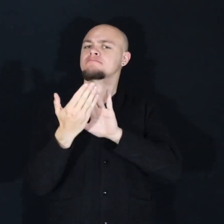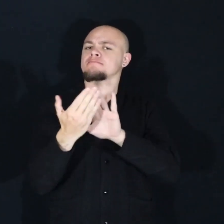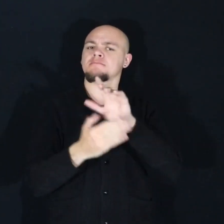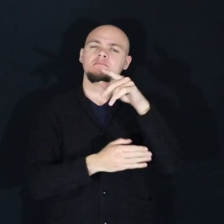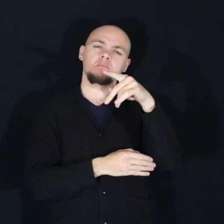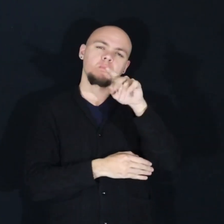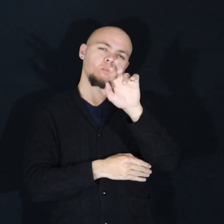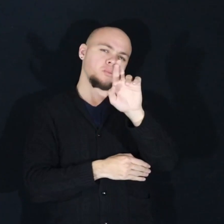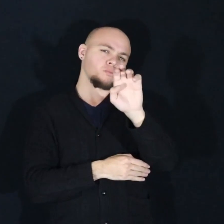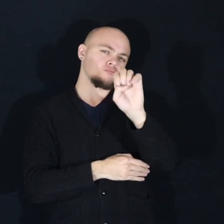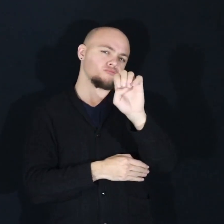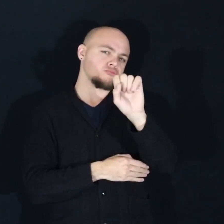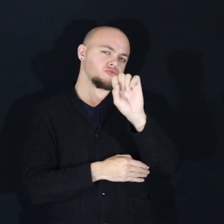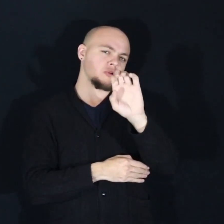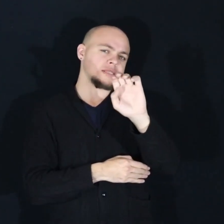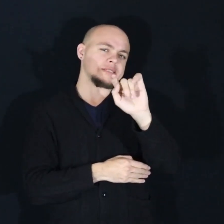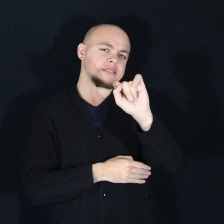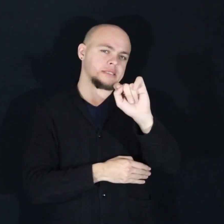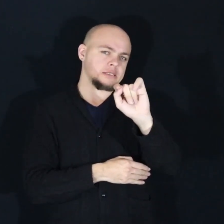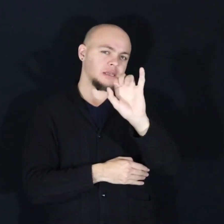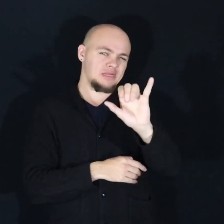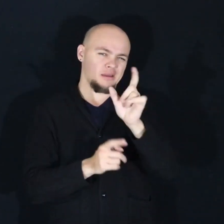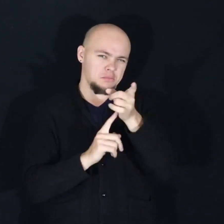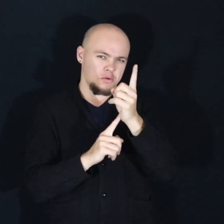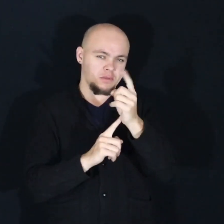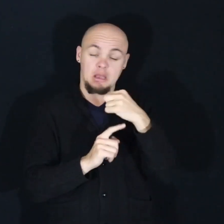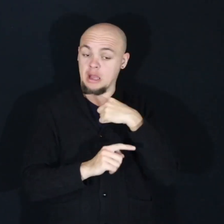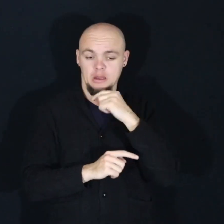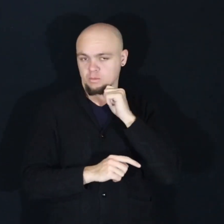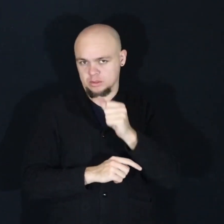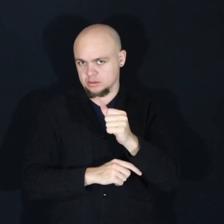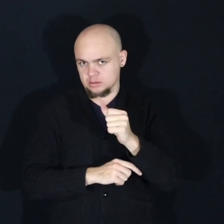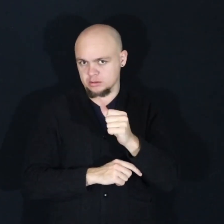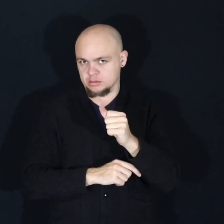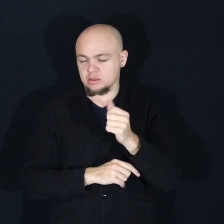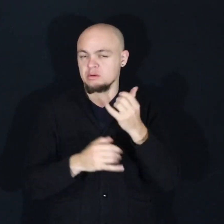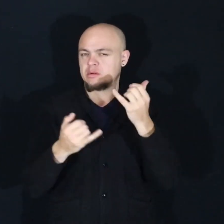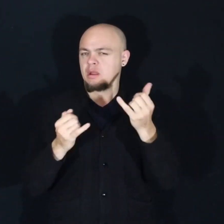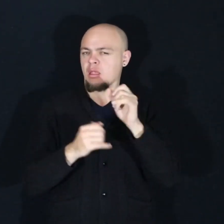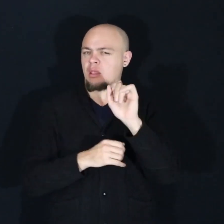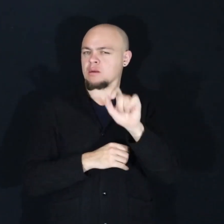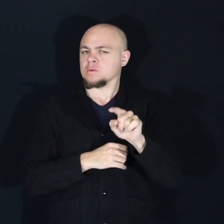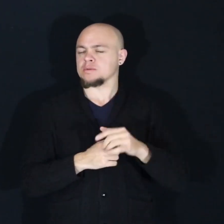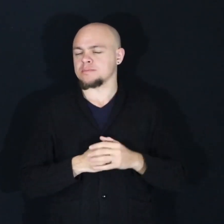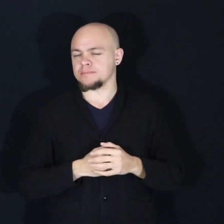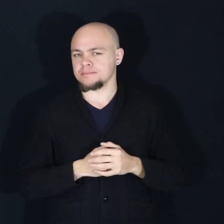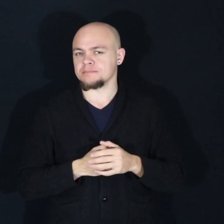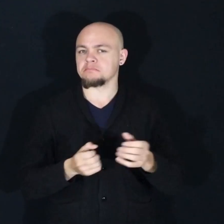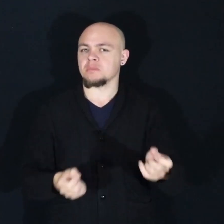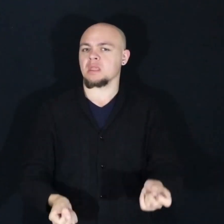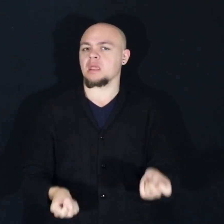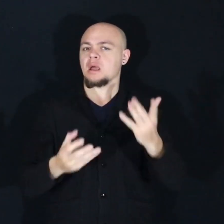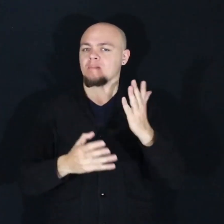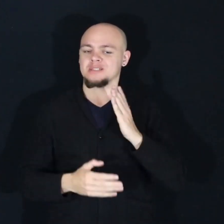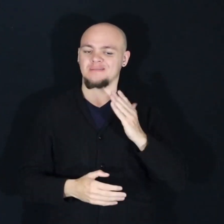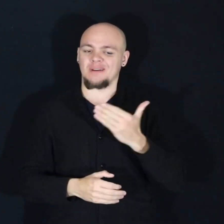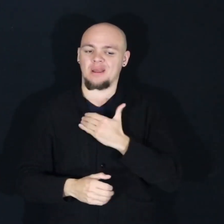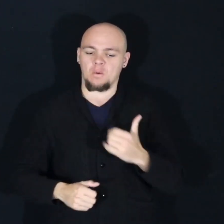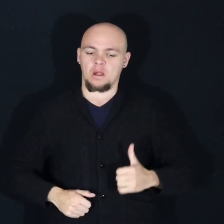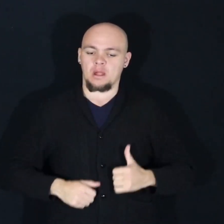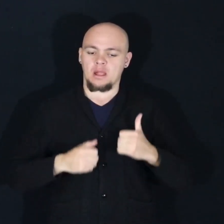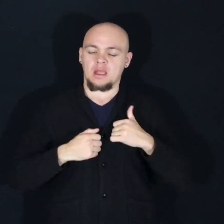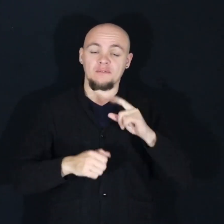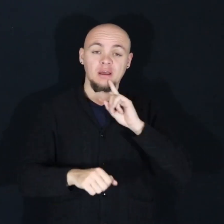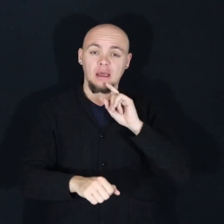because I know I wasn't. And this brings into the question, how much of our life are we truly